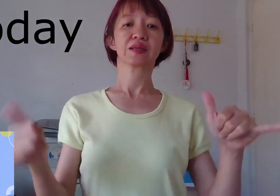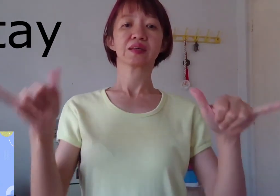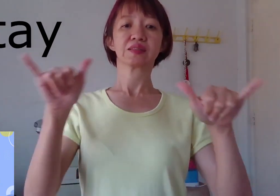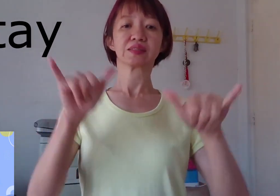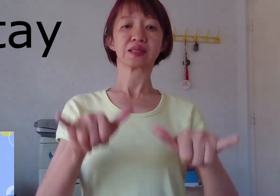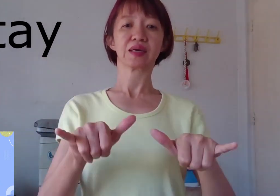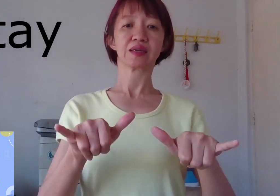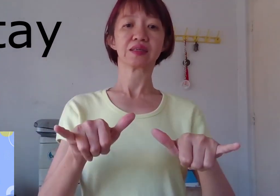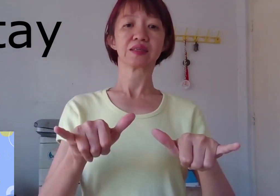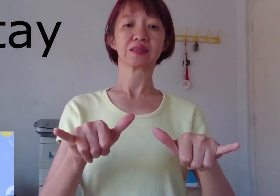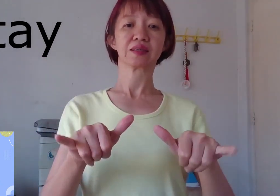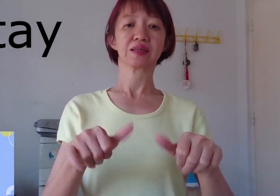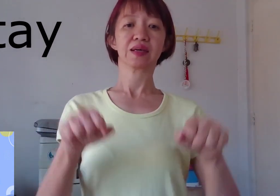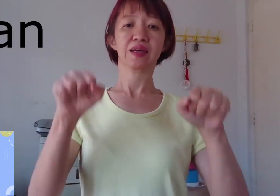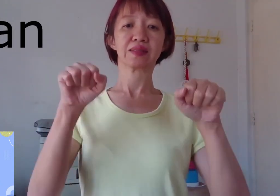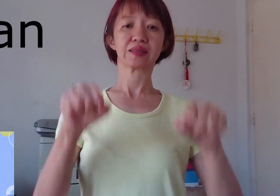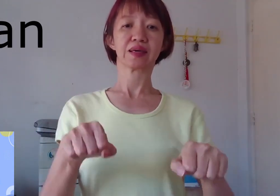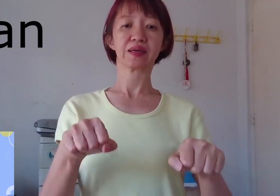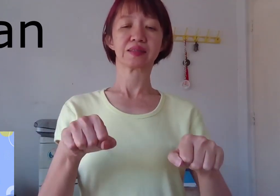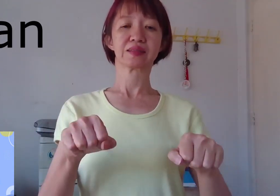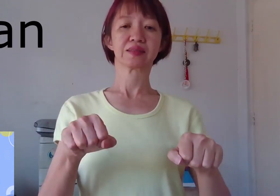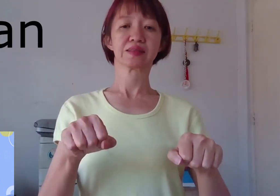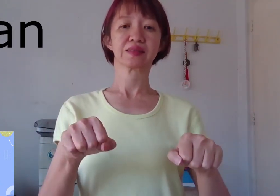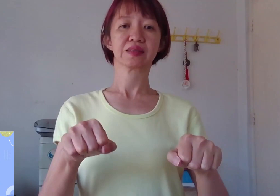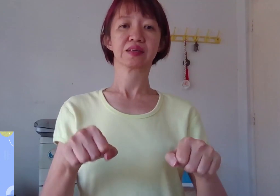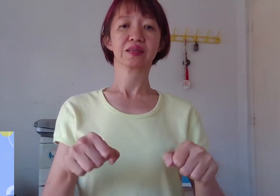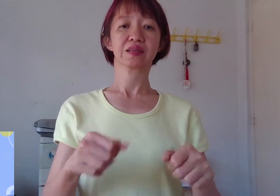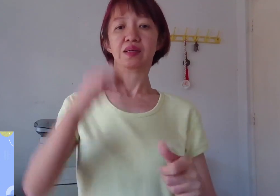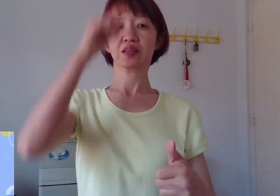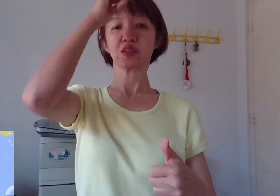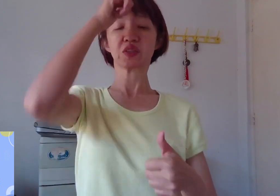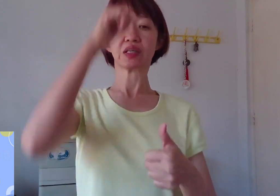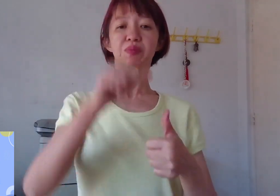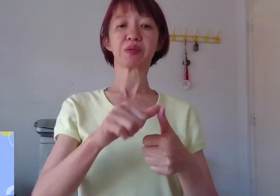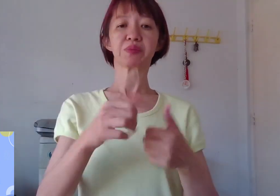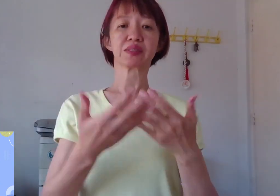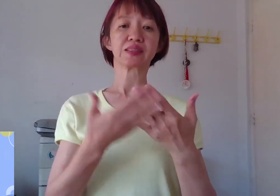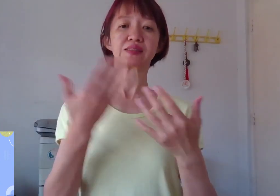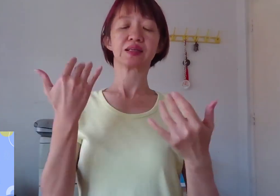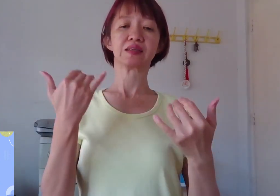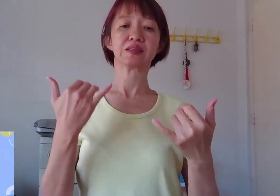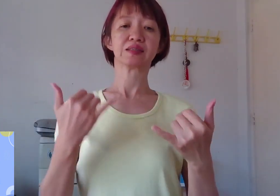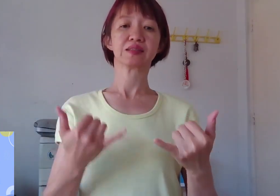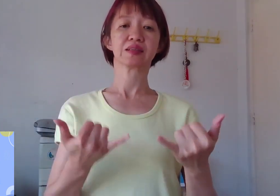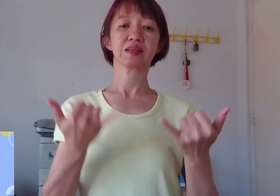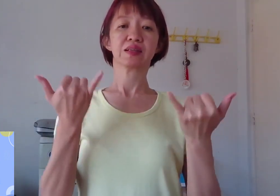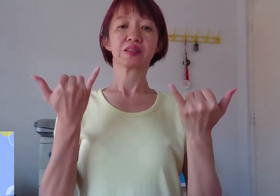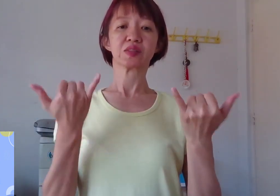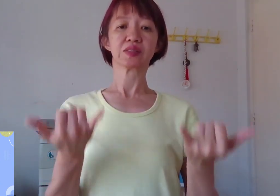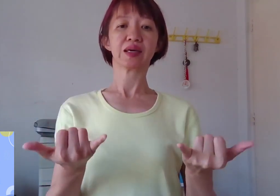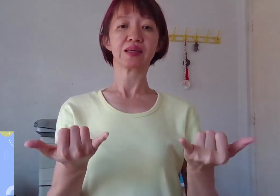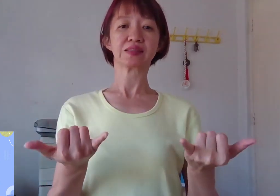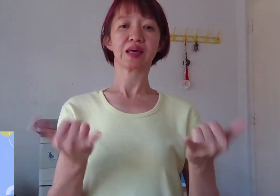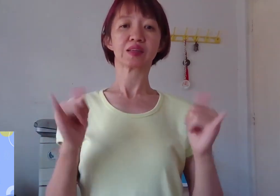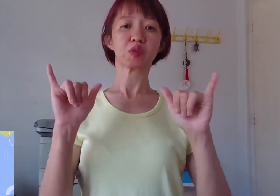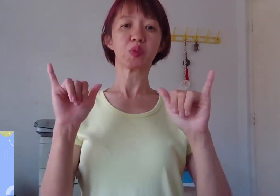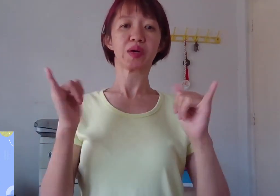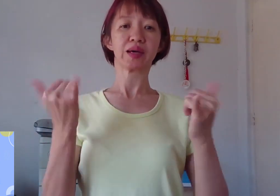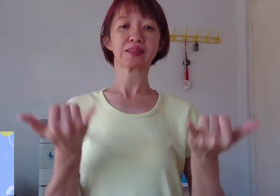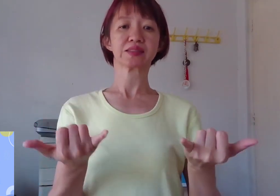STAY and CAN. To remember easily, TODAY is like two whys